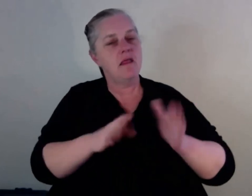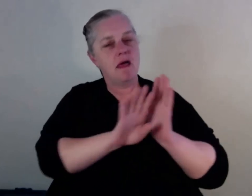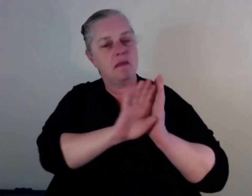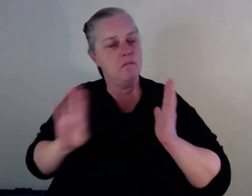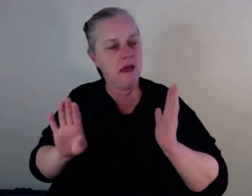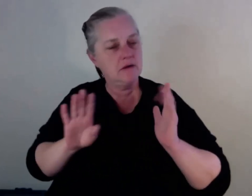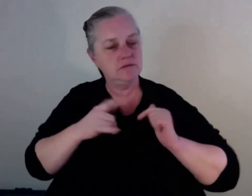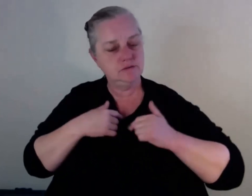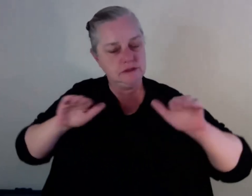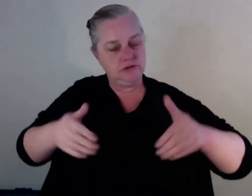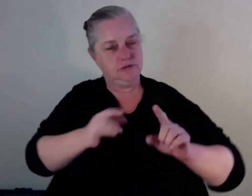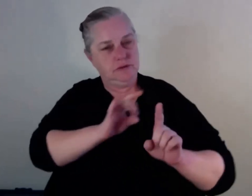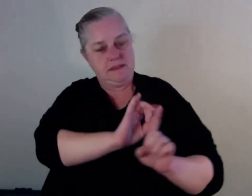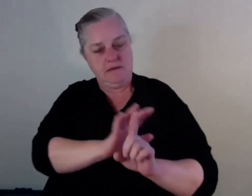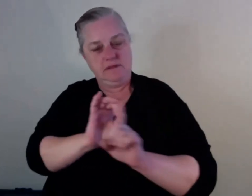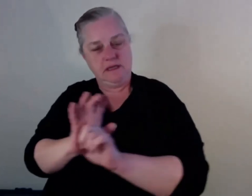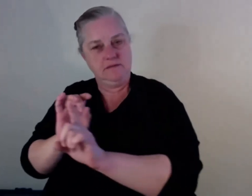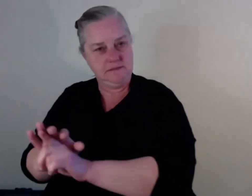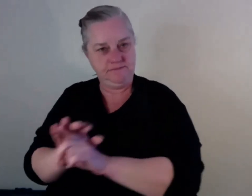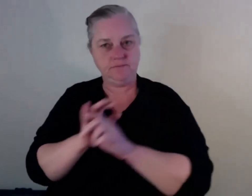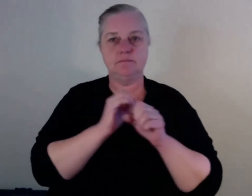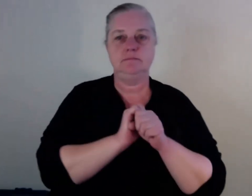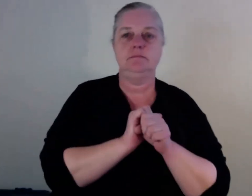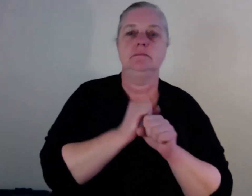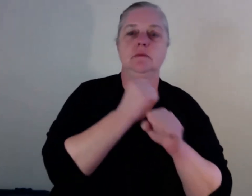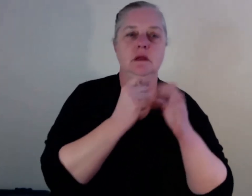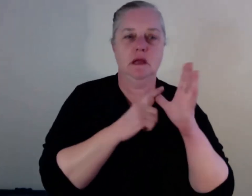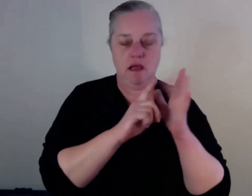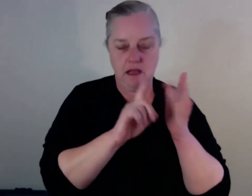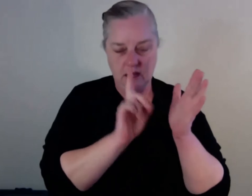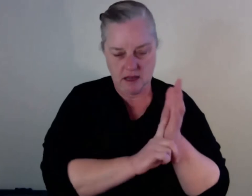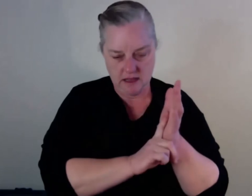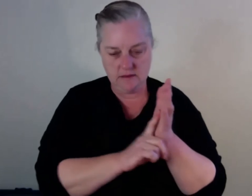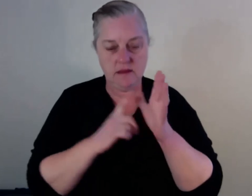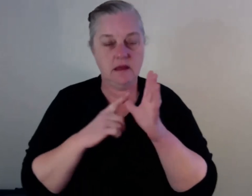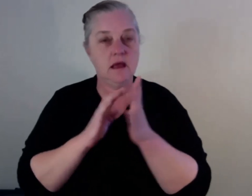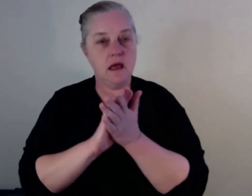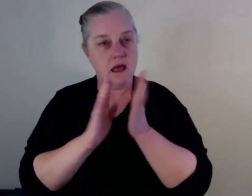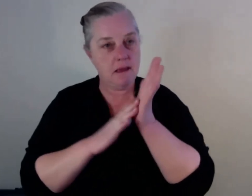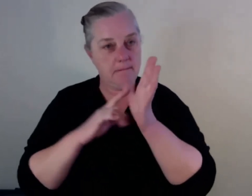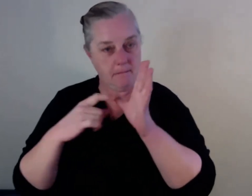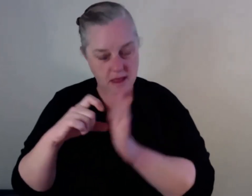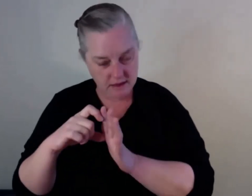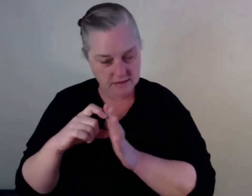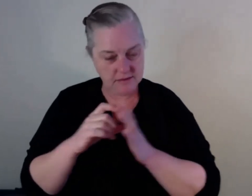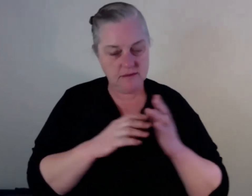We've got Gail, Ahmed, Kevin and Bass. And we also have Lizzie,